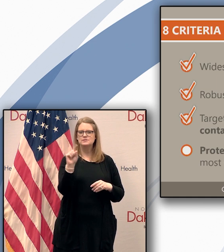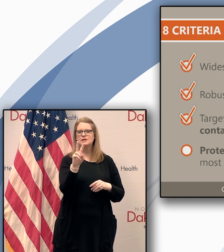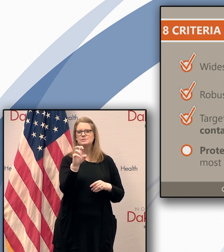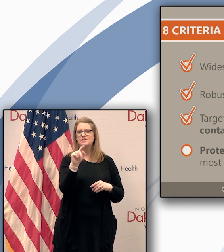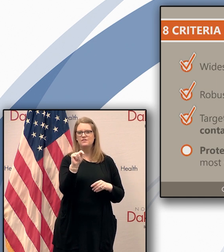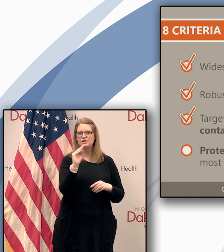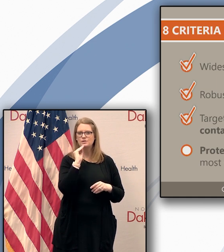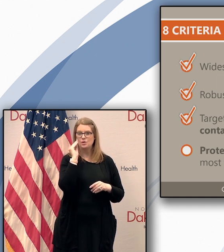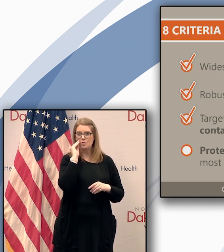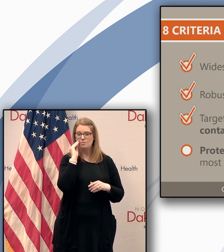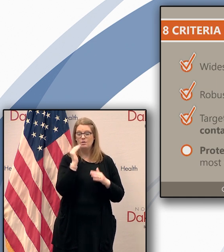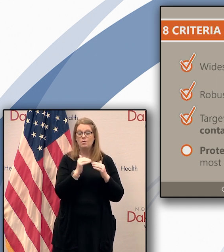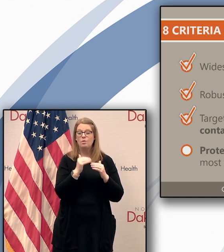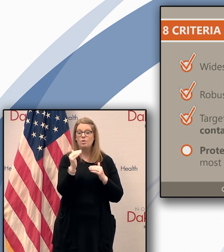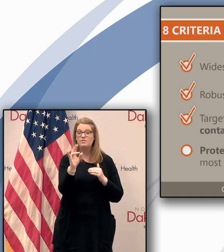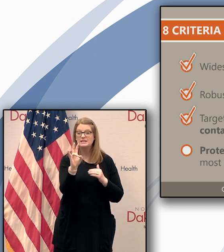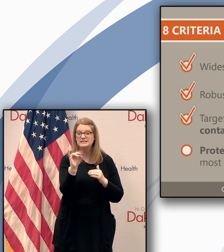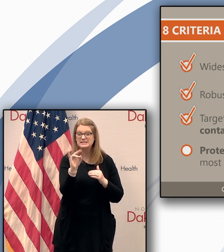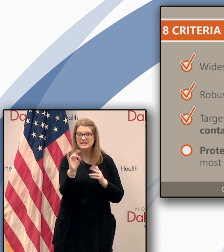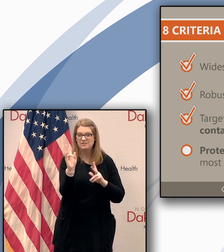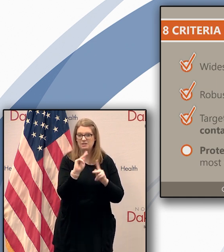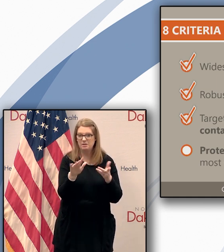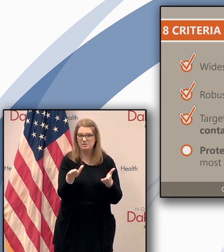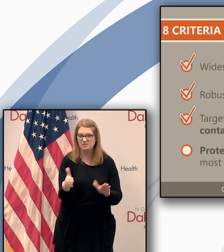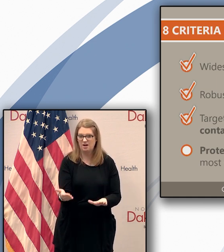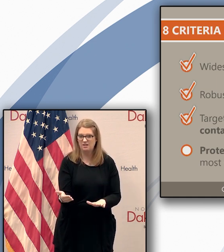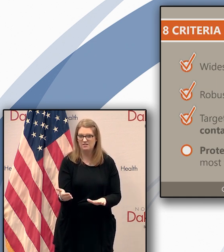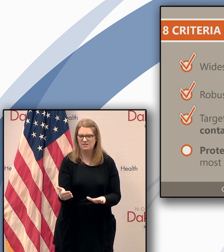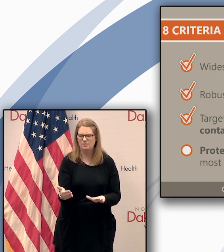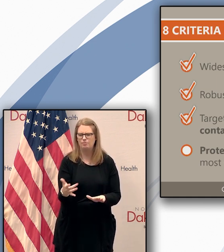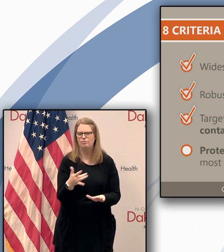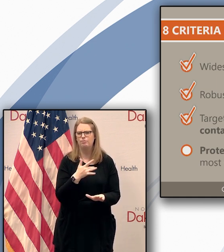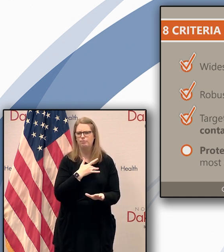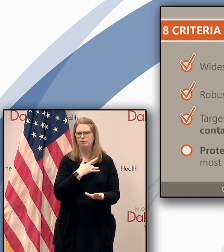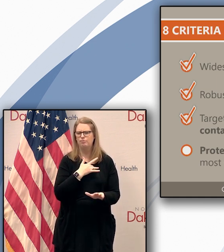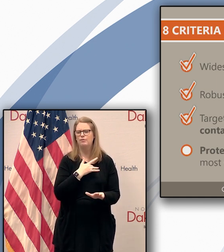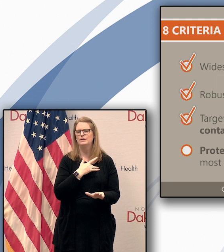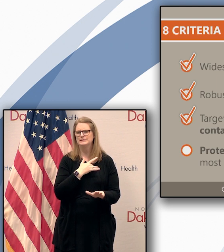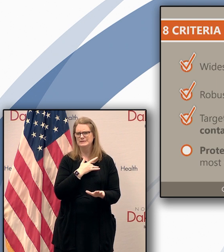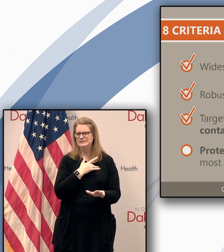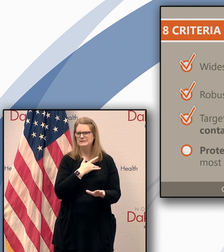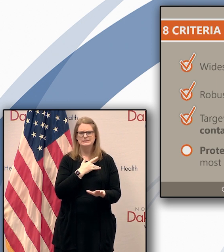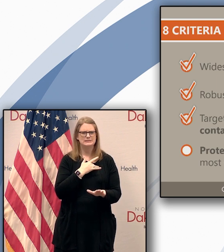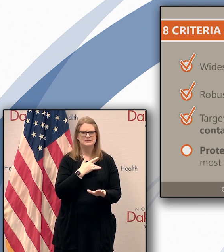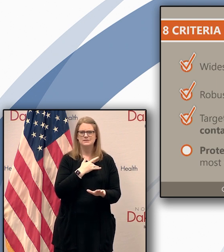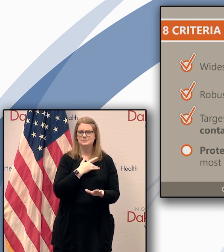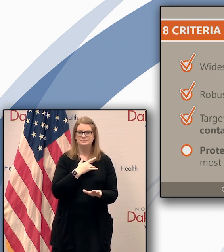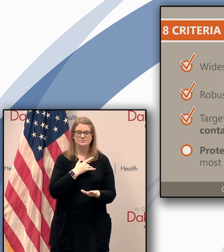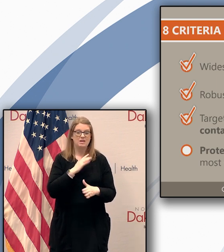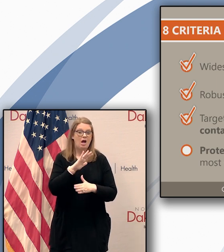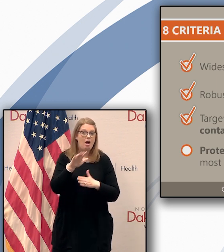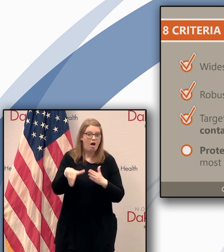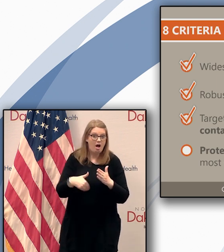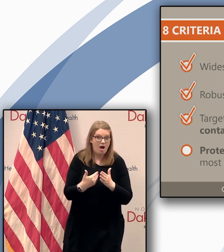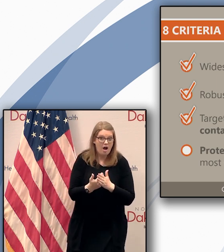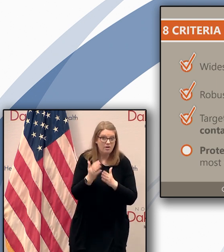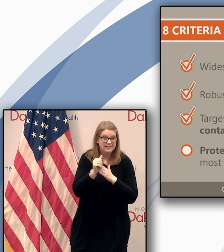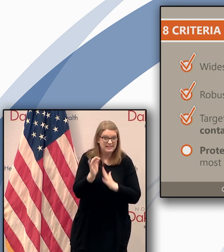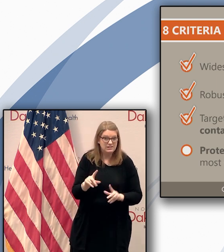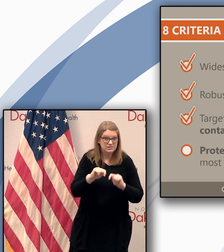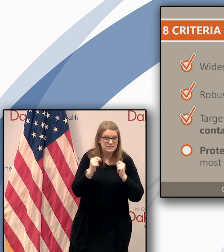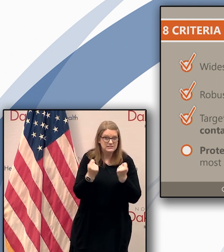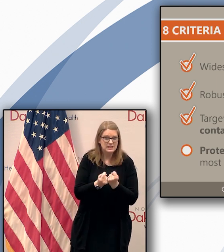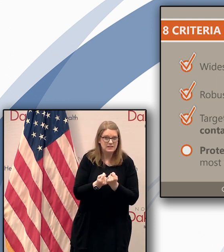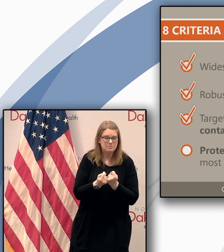home over 70 people passed away in the same veterans home this is obviously something that our entire leadership team in the state of north dakota